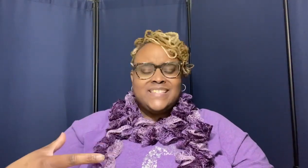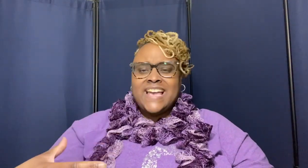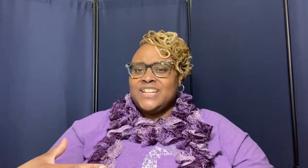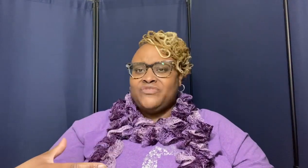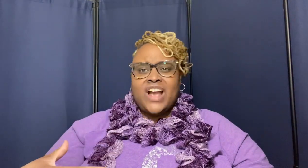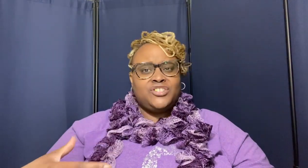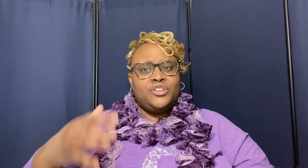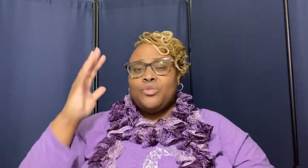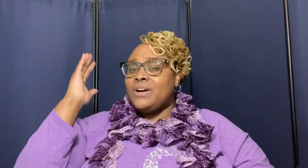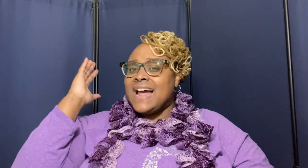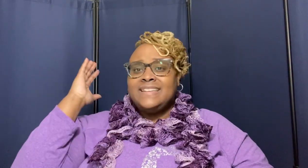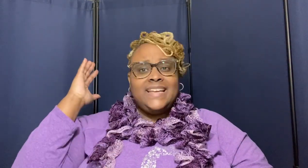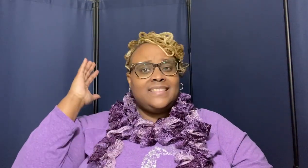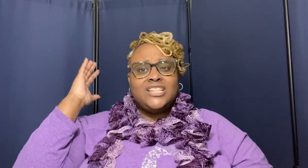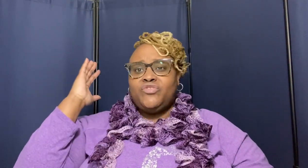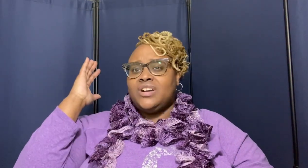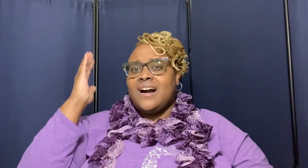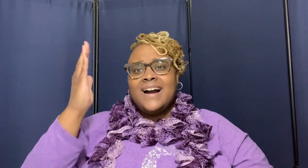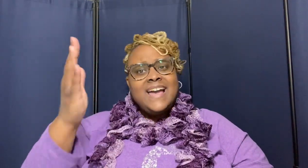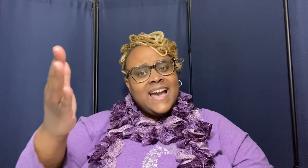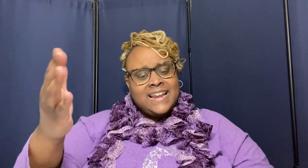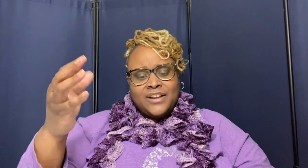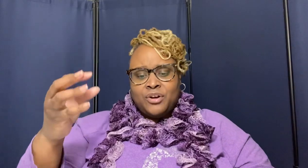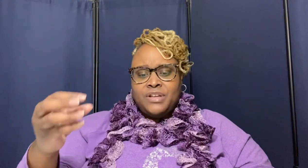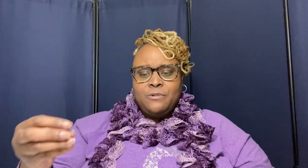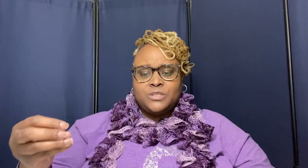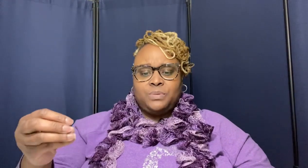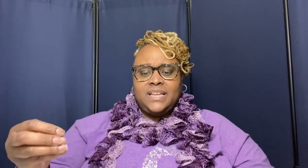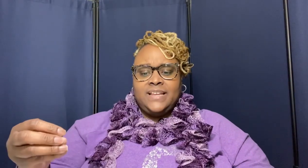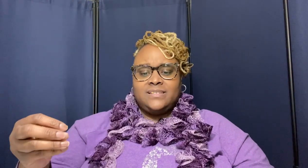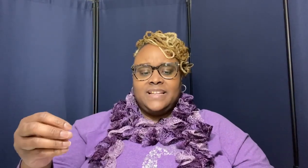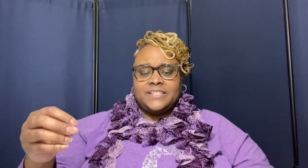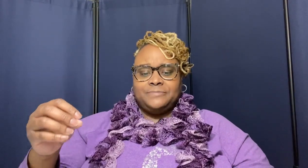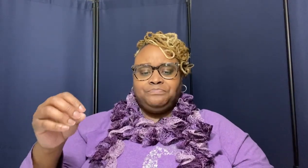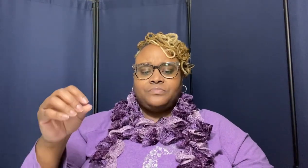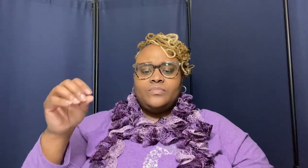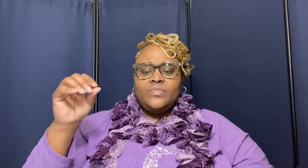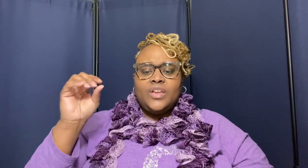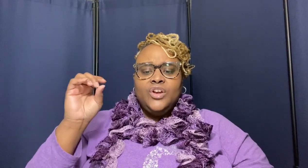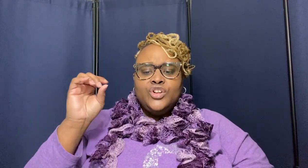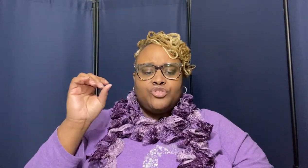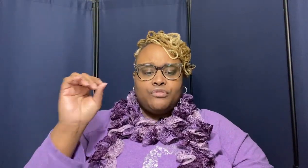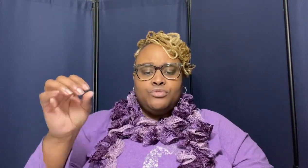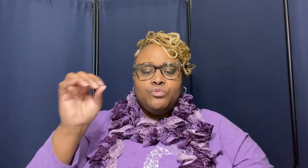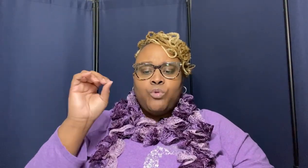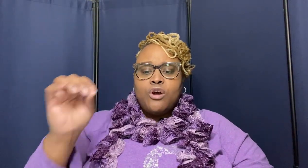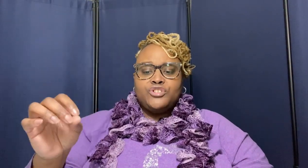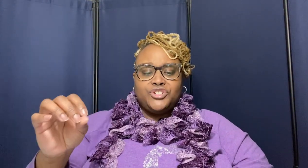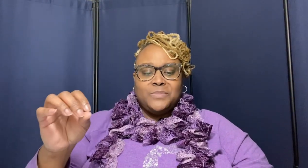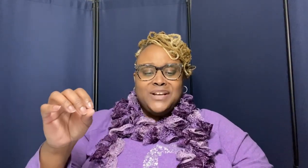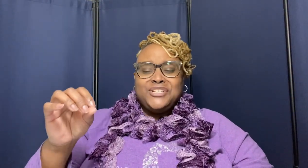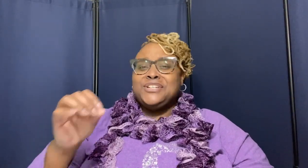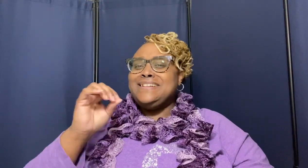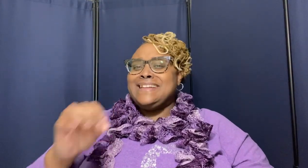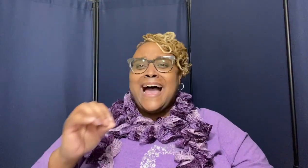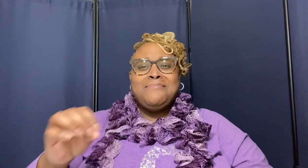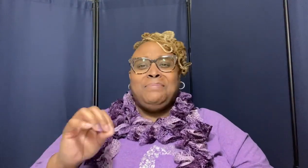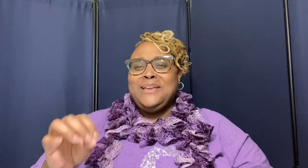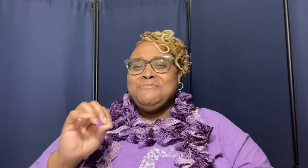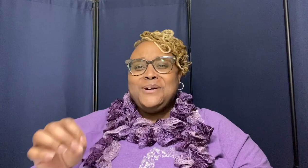satisfaction of knowing i did this for god and i know he was pleased listen true worship should not be what